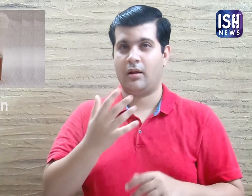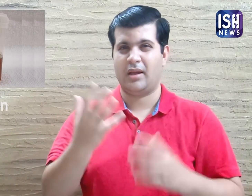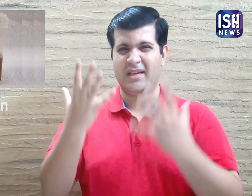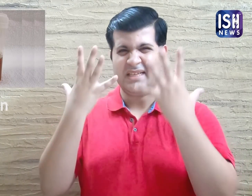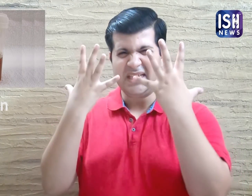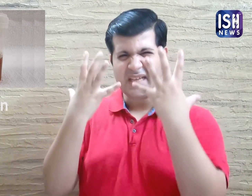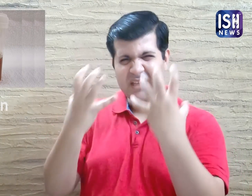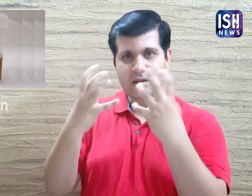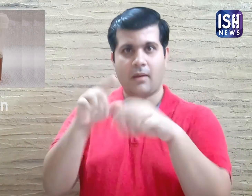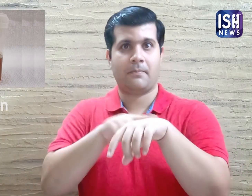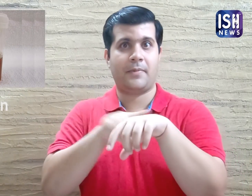Dark brown 18.